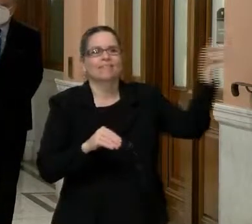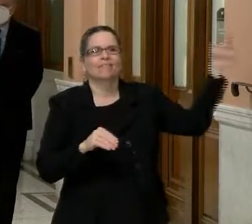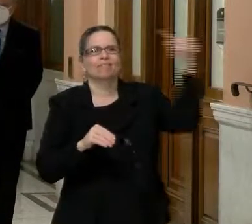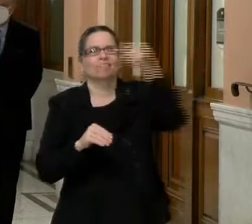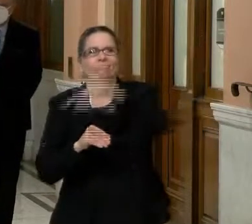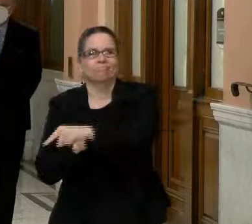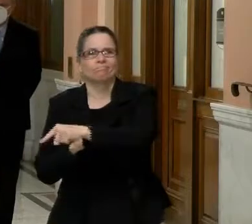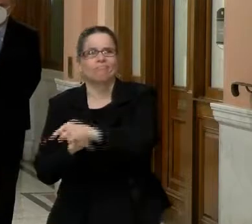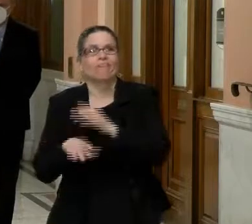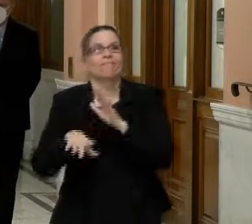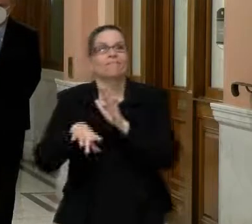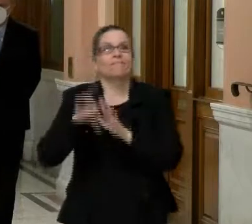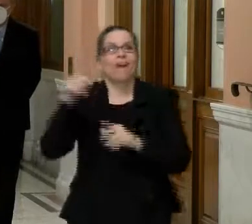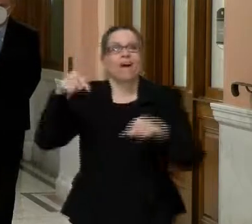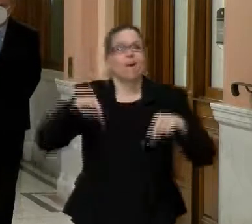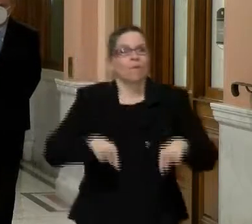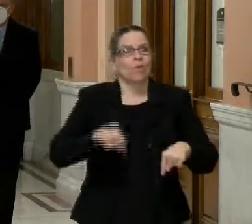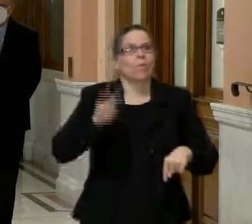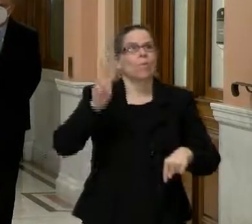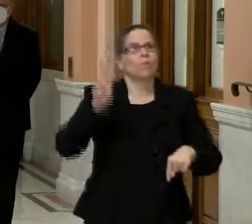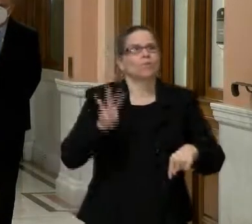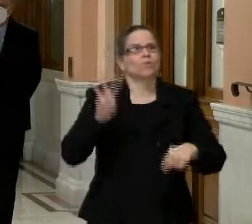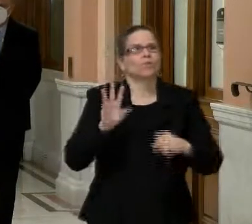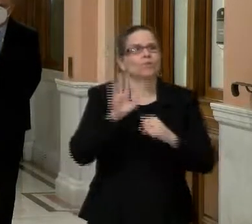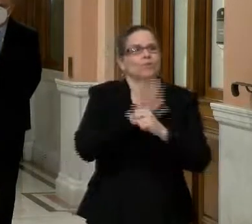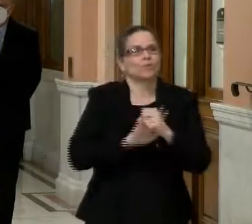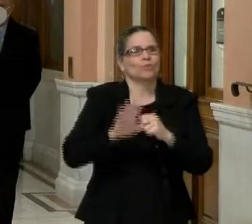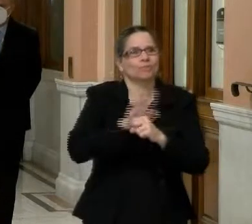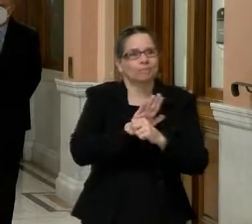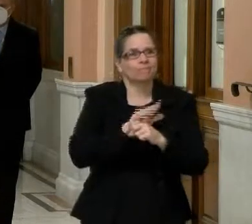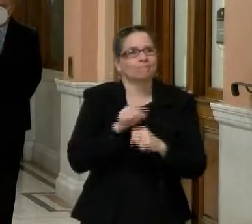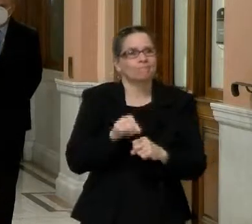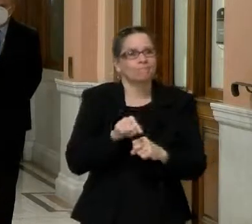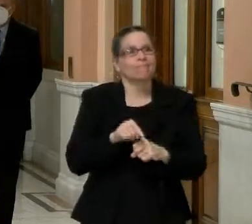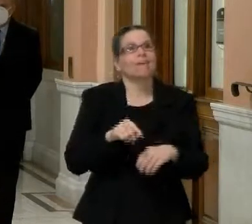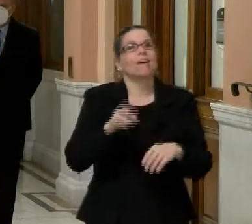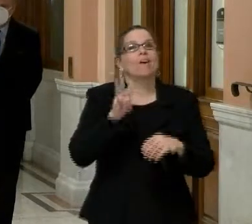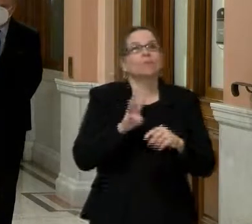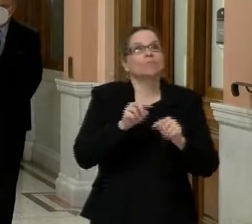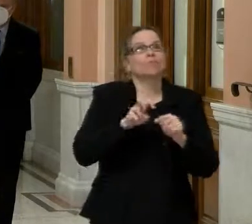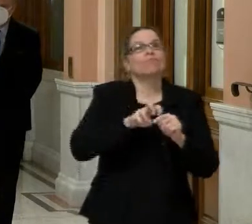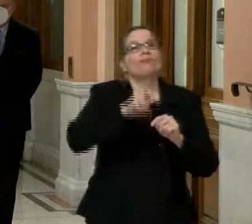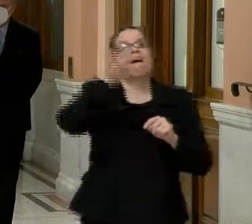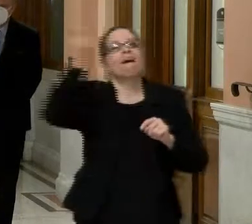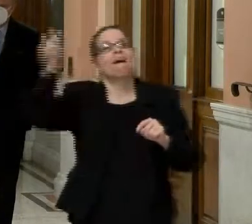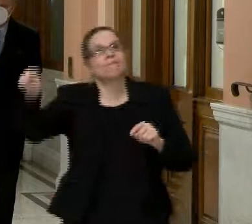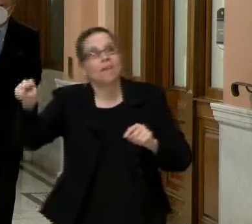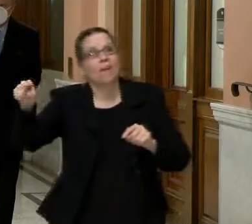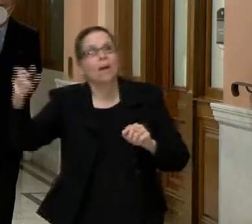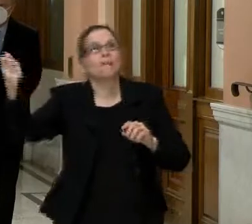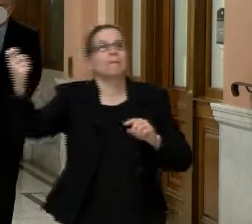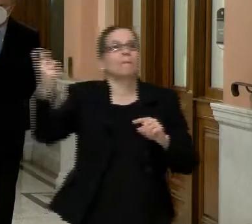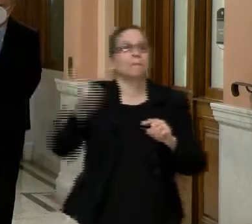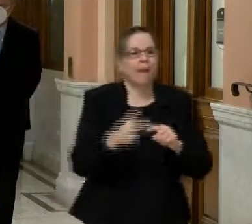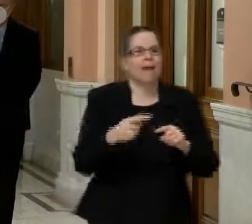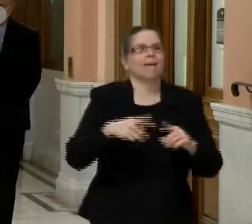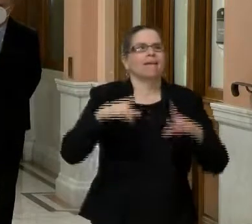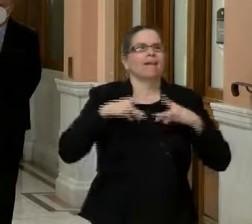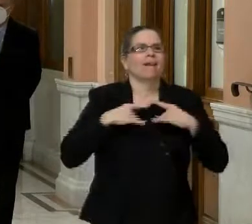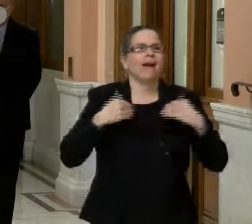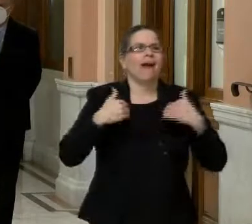resident, uh, who had also traveled overseas, uh, during the holidays had tested positive for the new COVID strain.